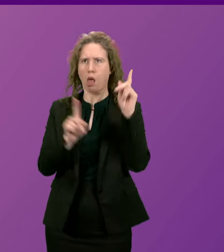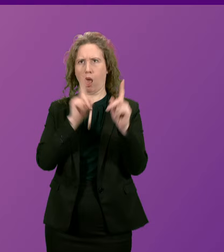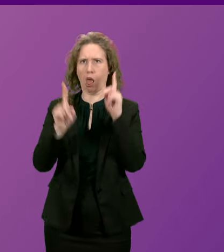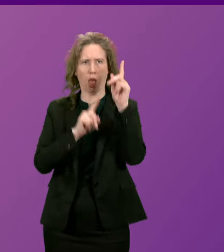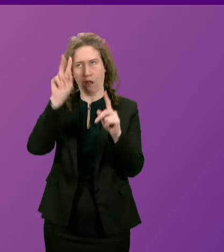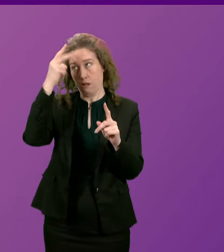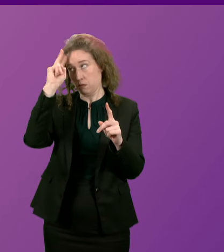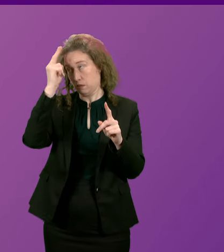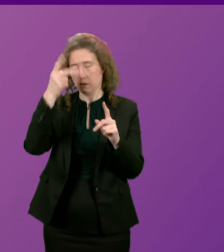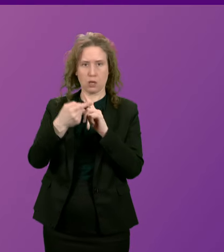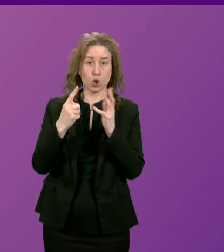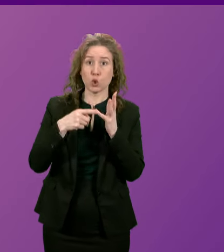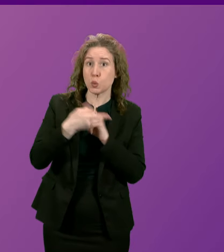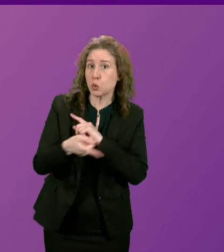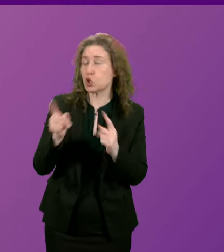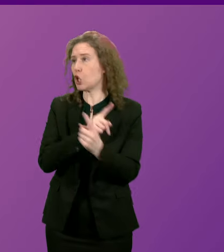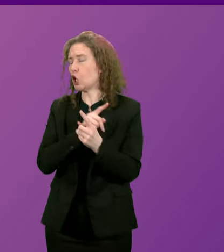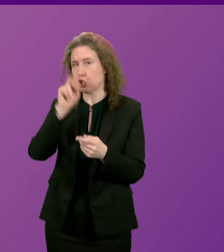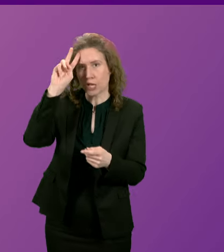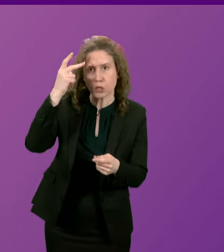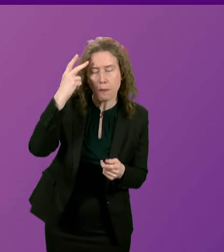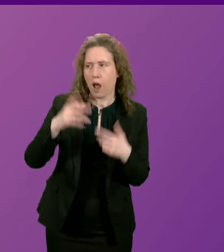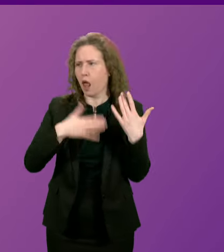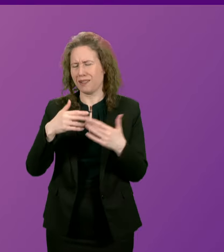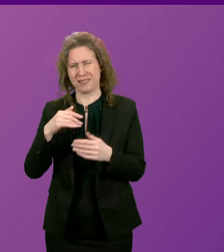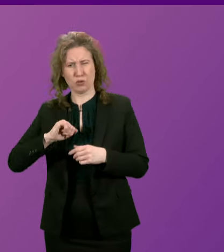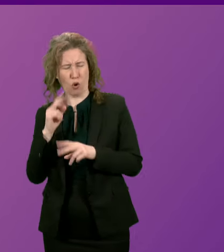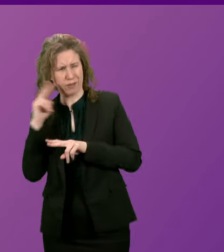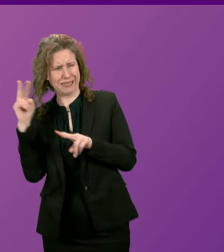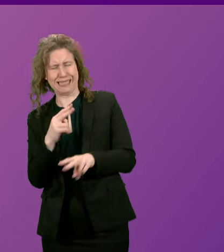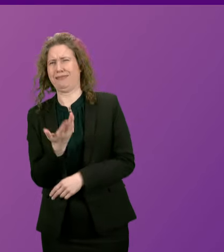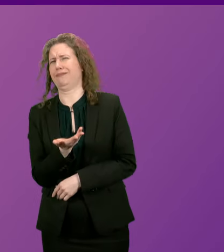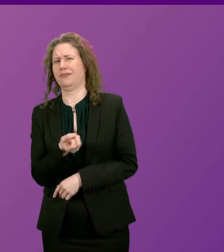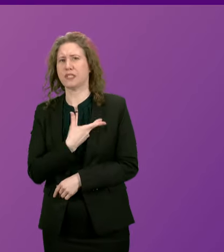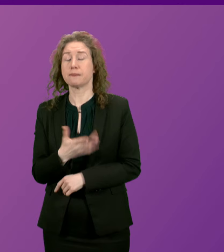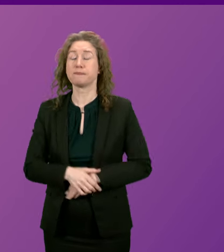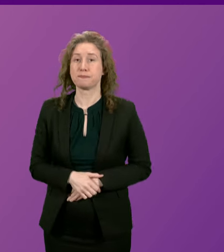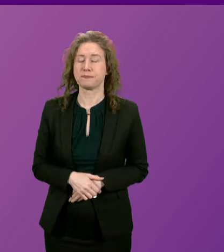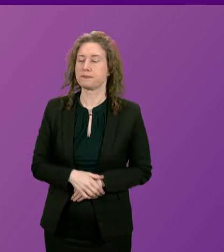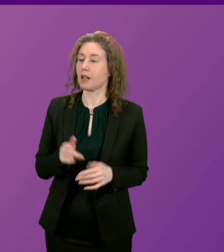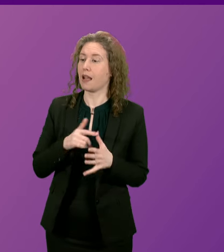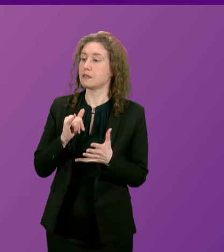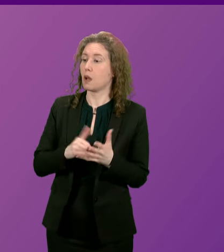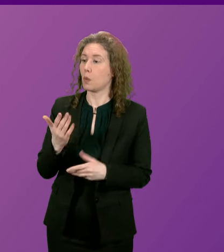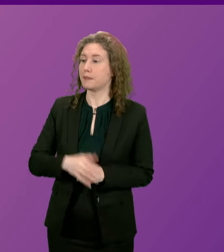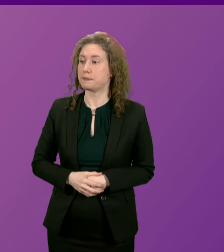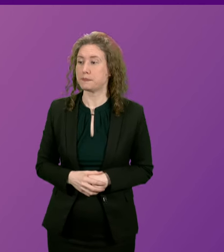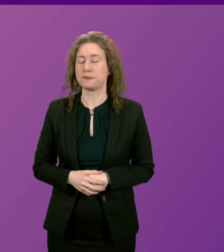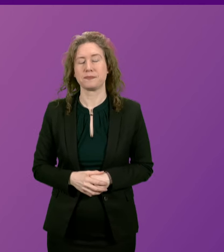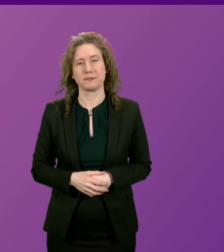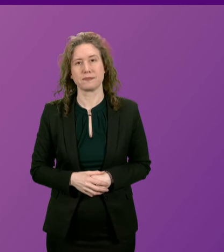flip-flopping, deflecting, and don't think that the people of Scotland can't see through that. Yeah. Anas Alwar. Bring it up to it.